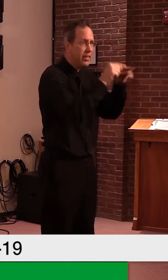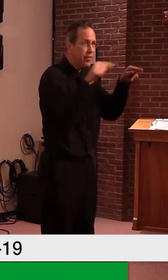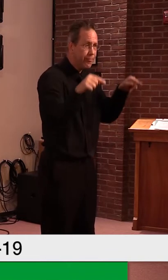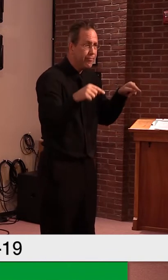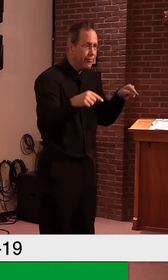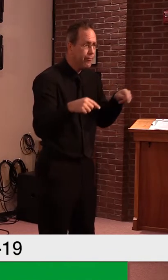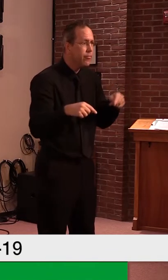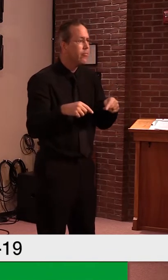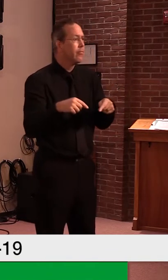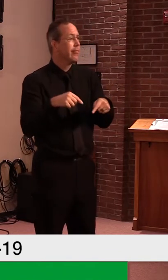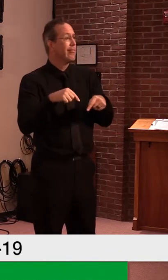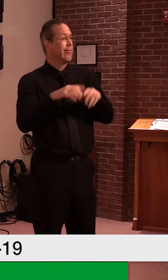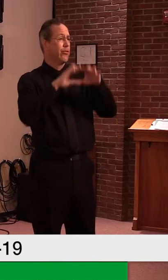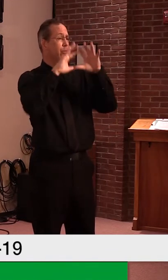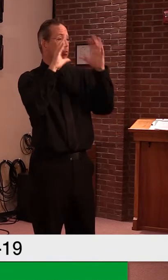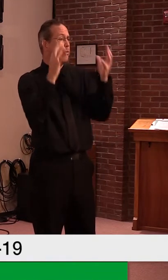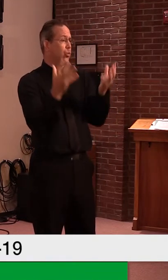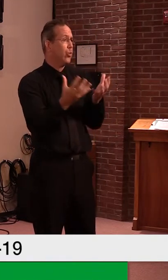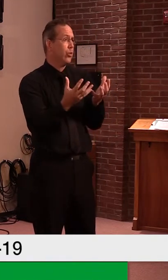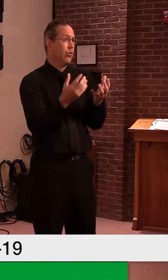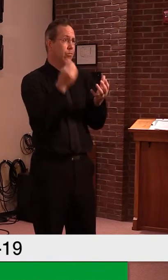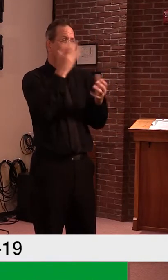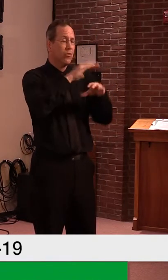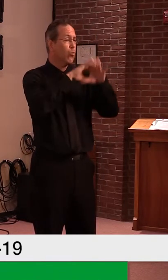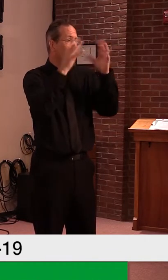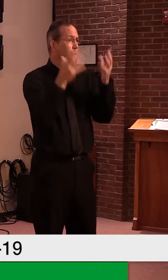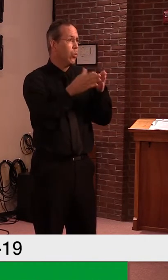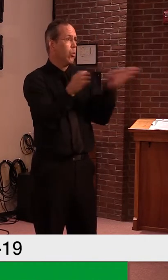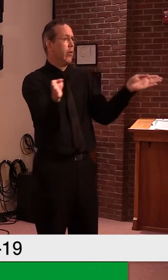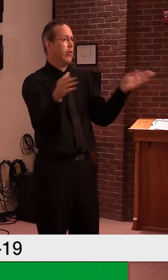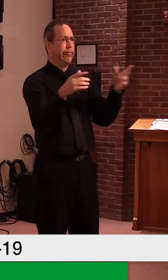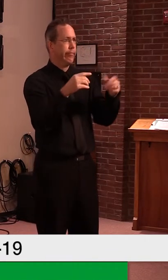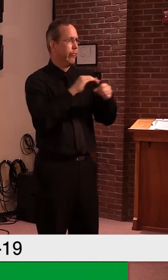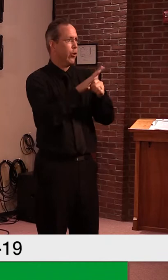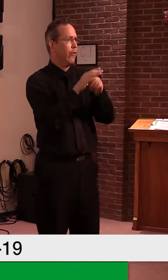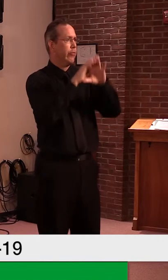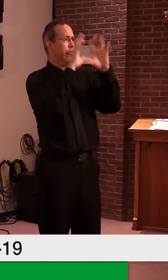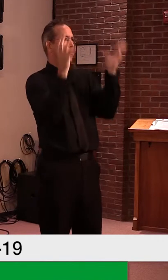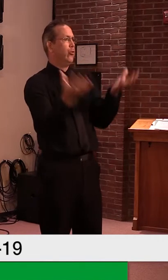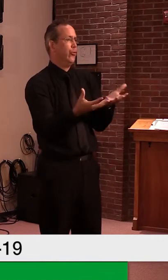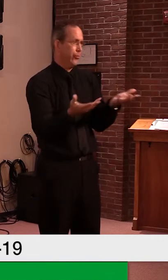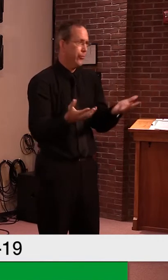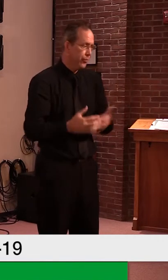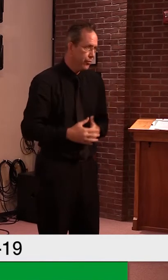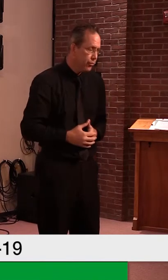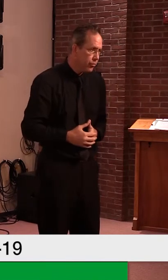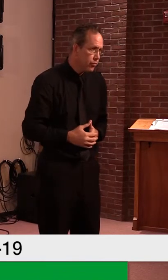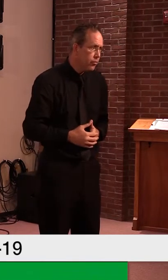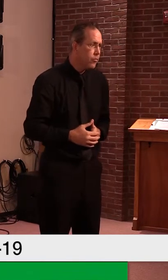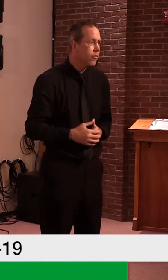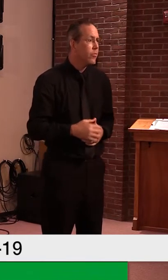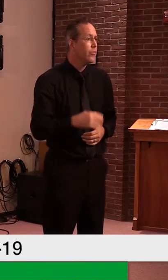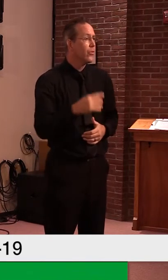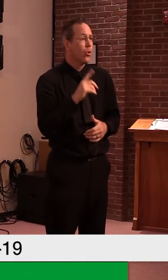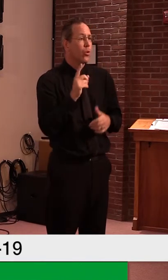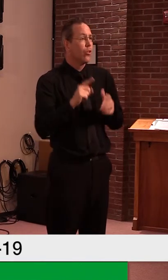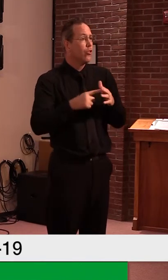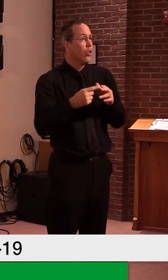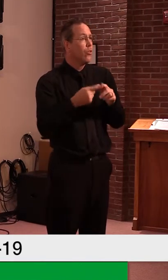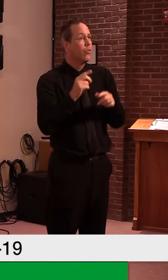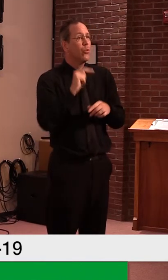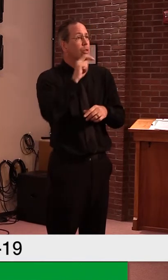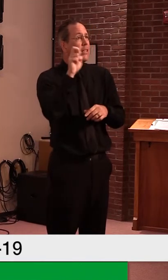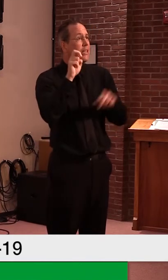pandemic that's re wreaked havoc in the Northeast and before turning, uh, to the south and west. Um, without a